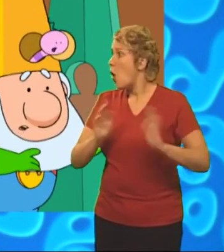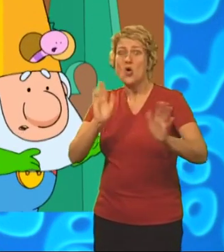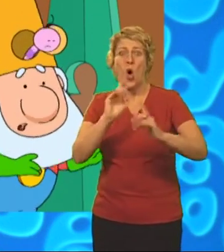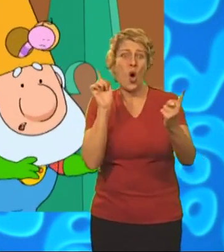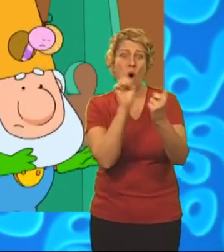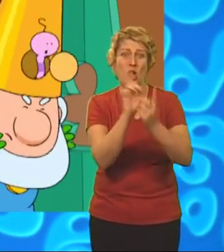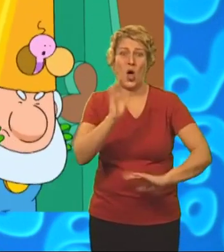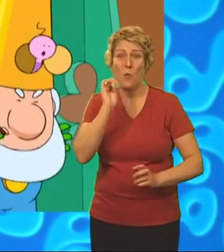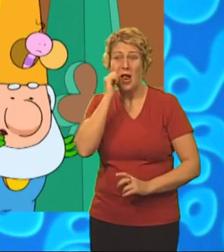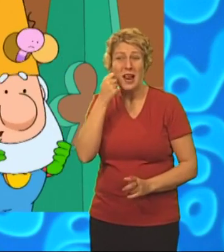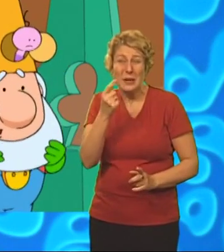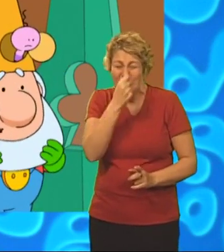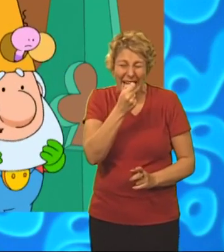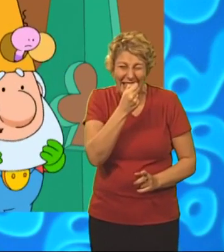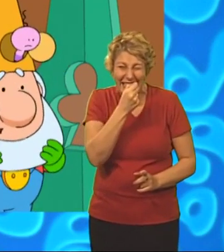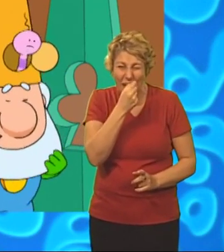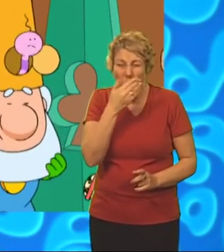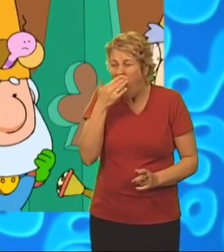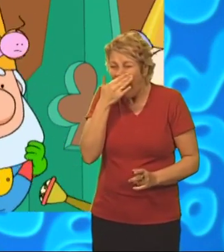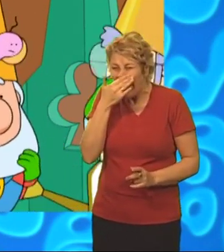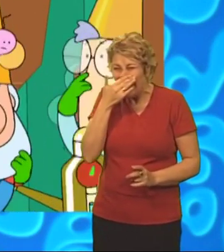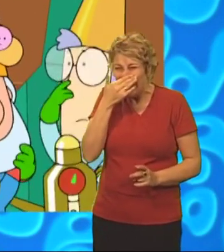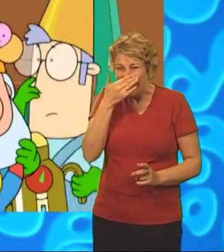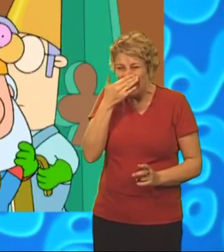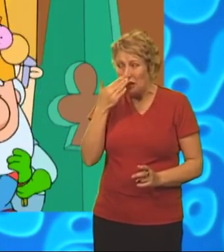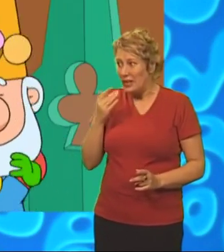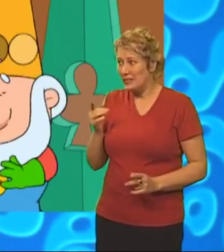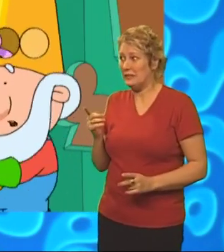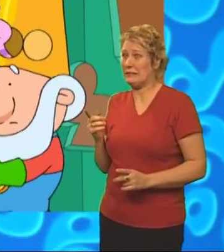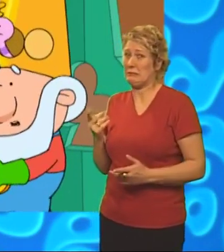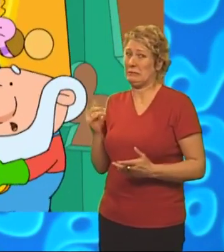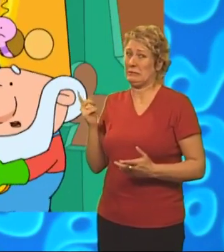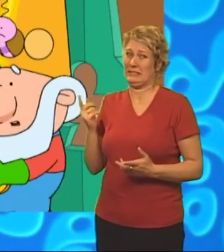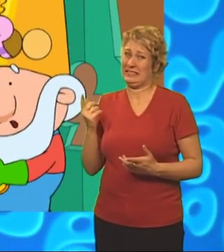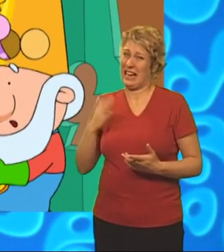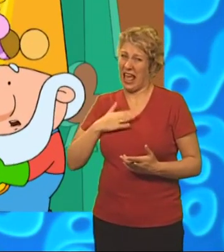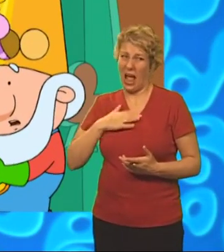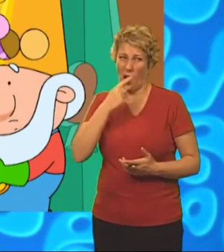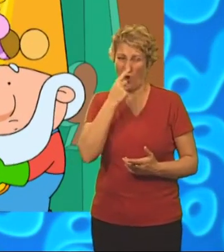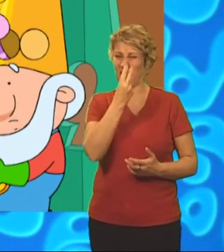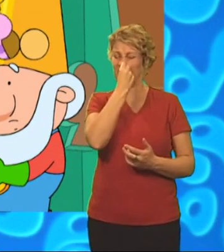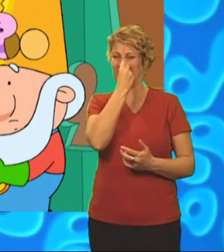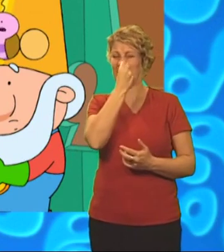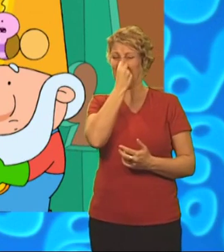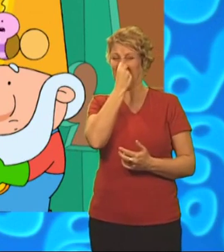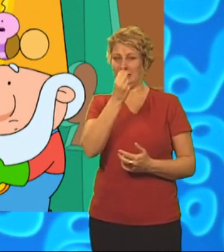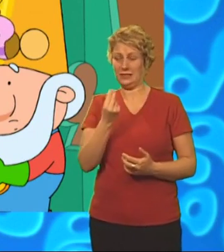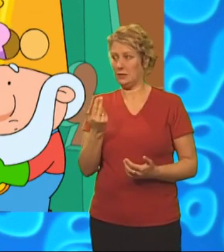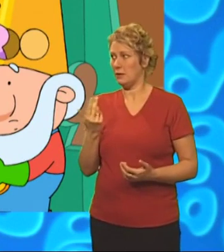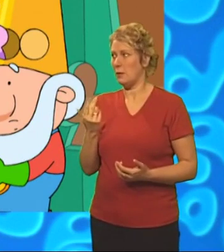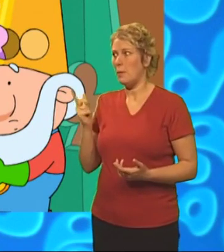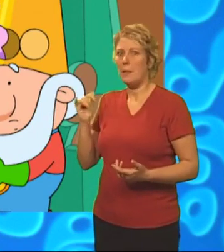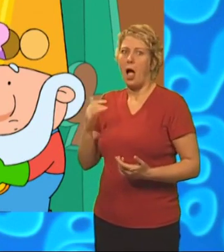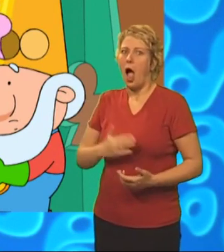Percy. He'll peck you. Sorry, Percy. Chirpy seems to like noses. Maybe he's